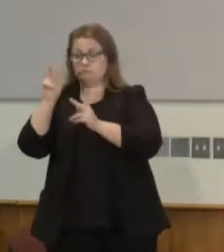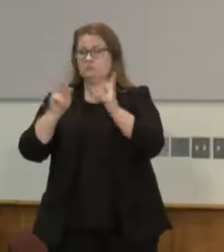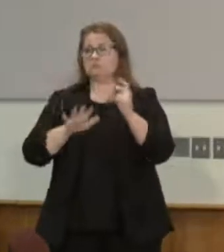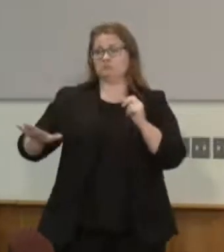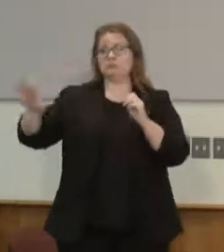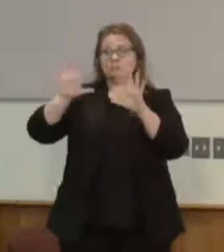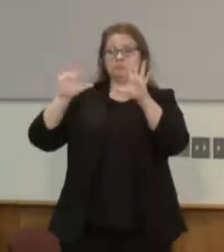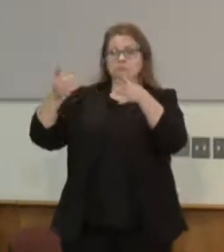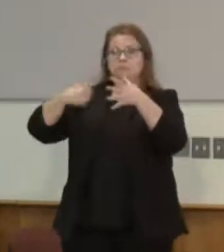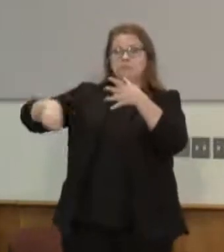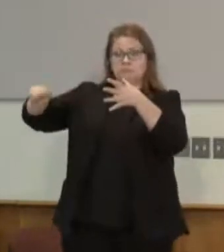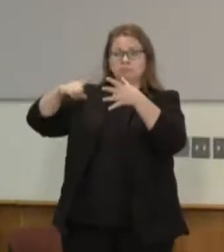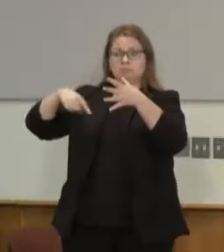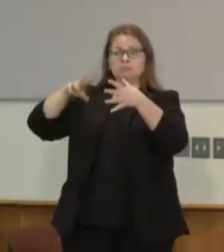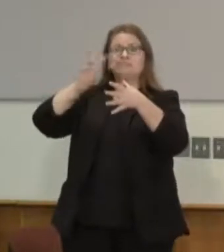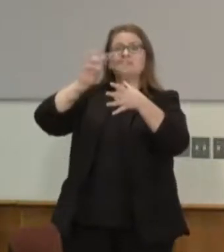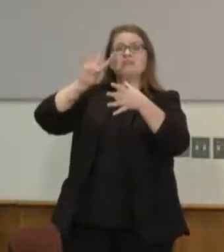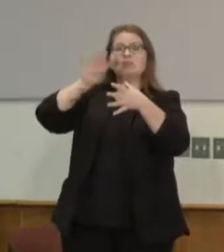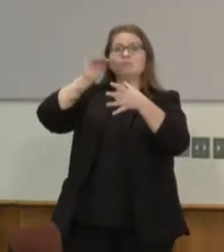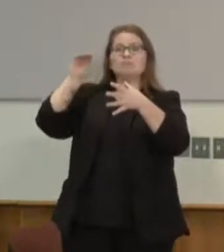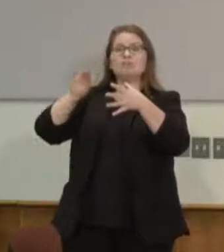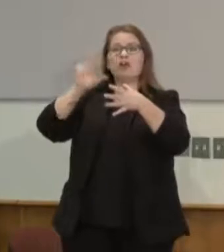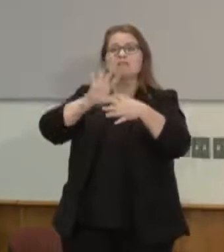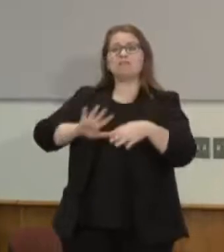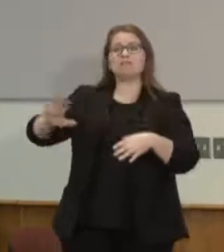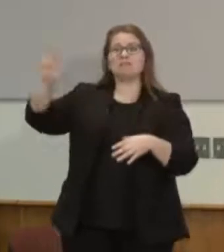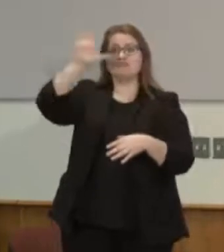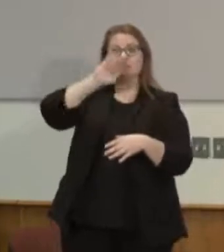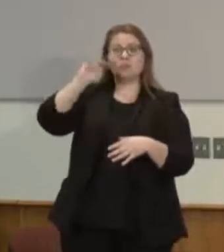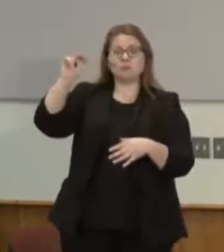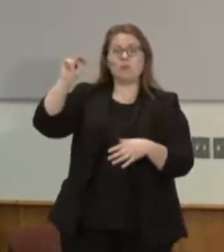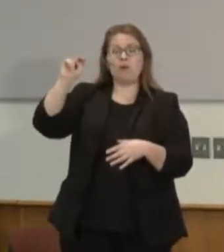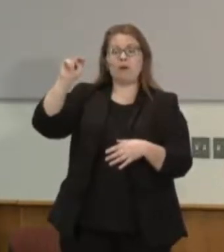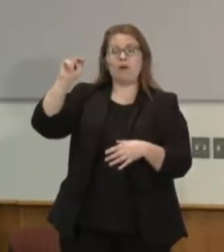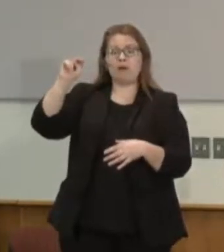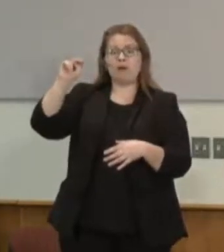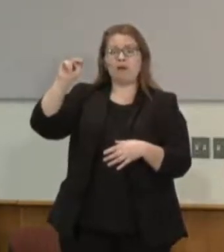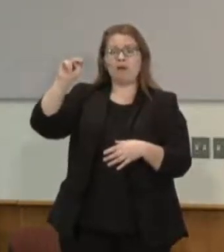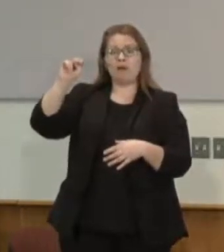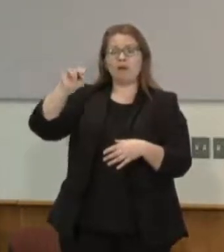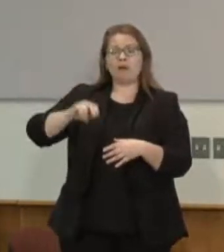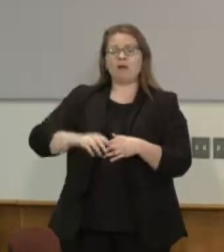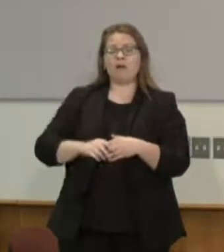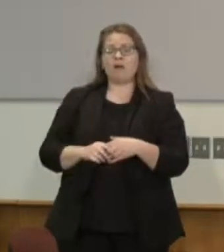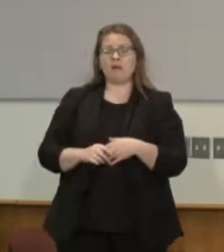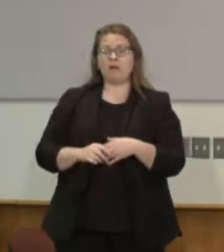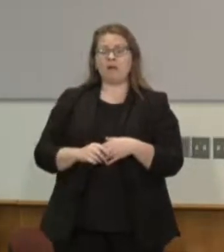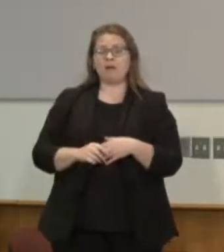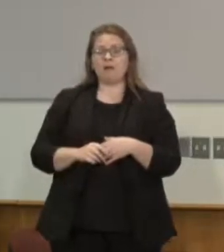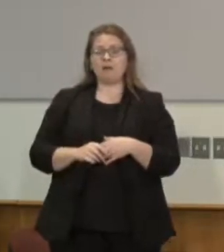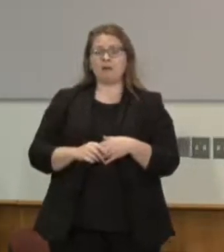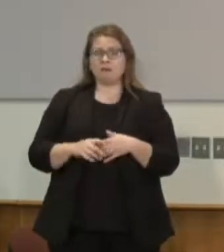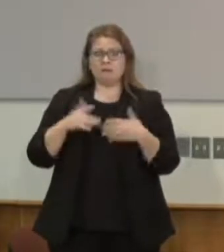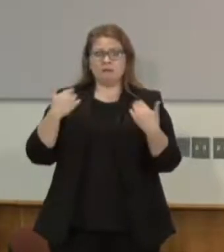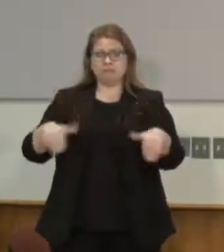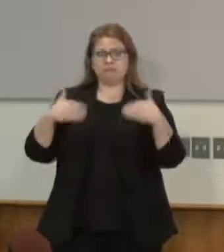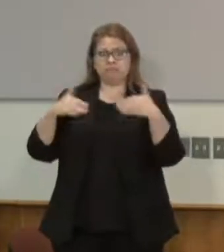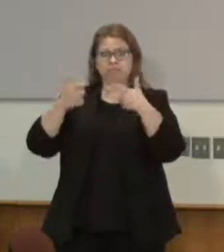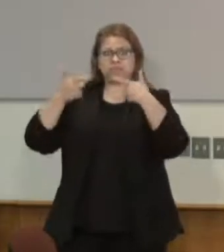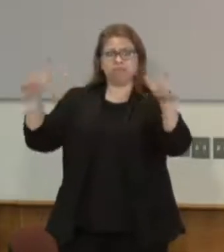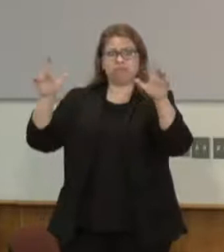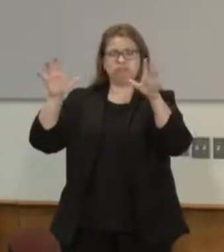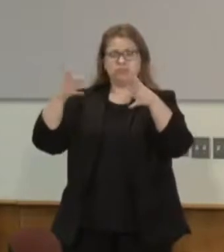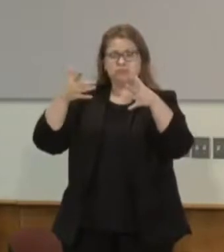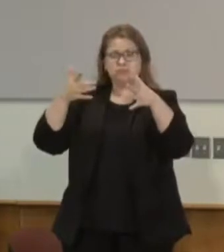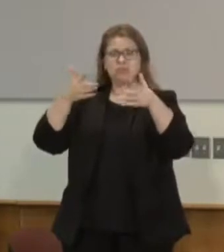36% is from Hennepin and Ramsey County so when we think in terms of this question around closing that loophole